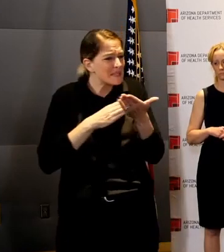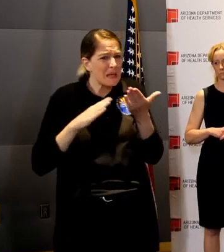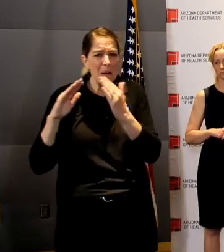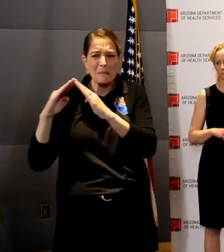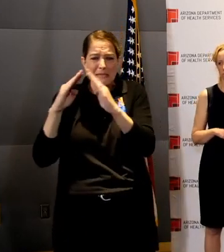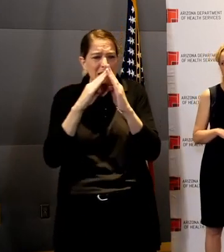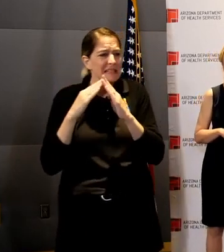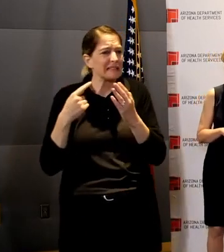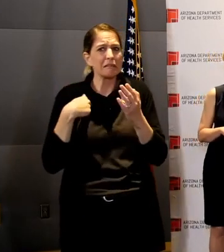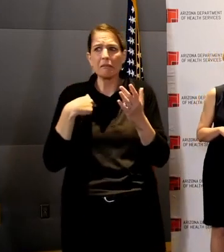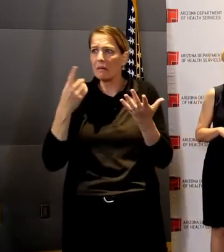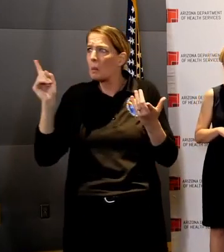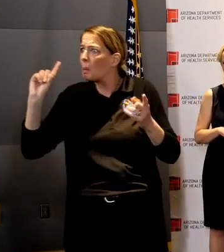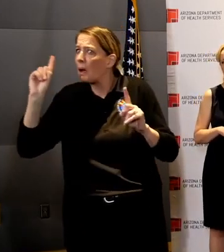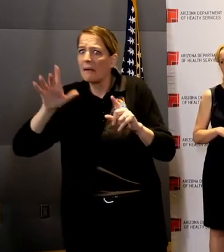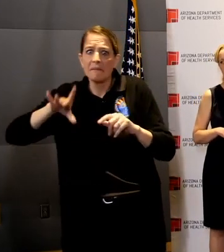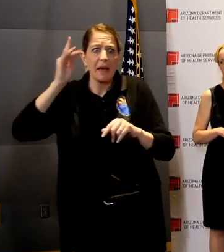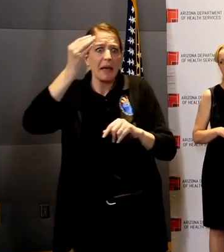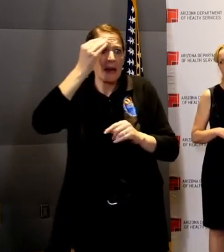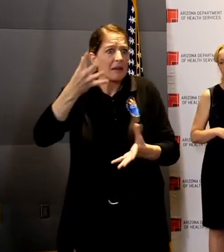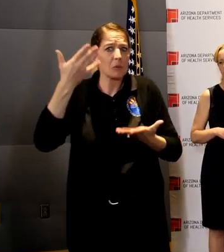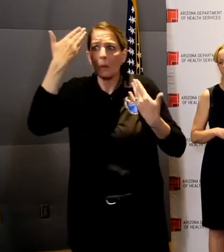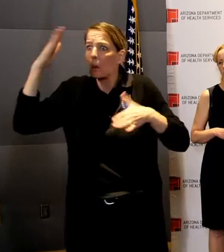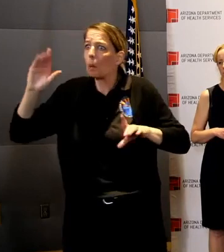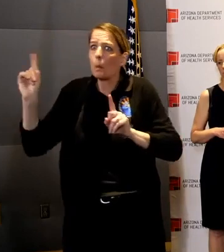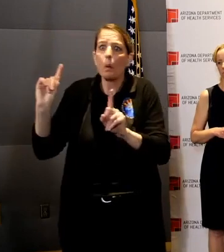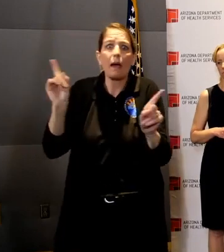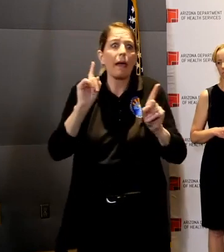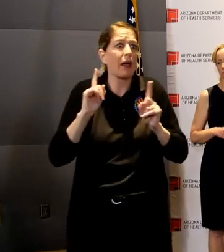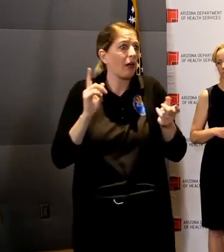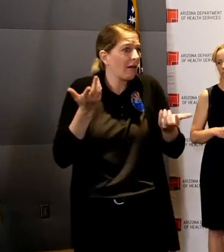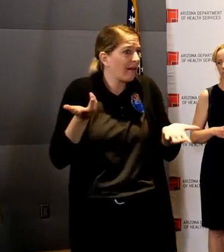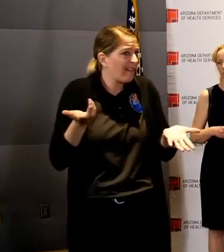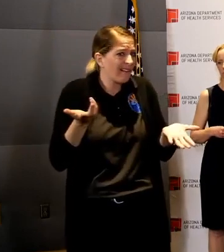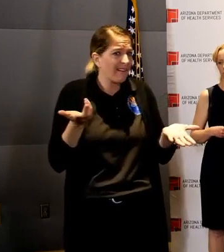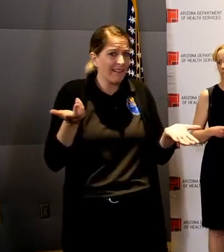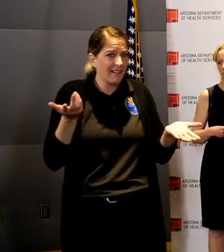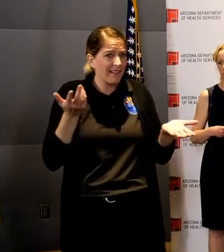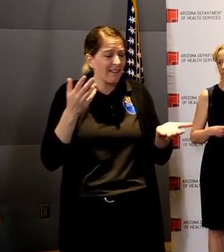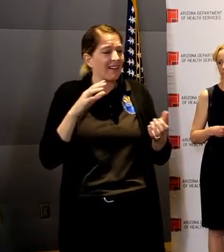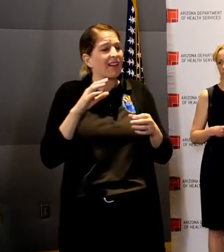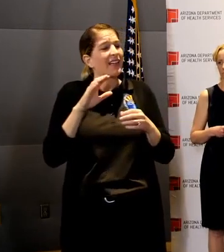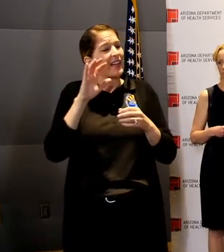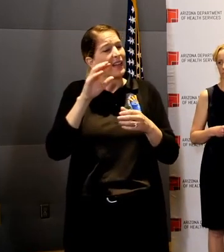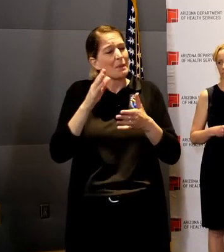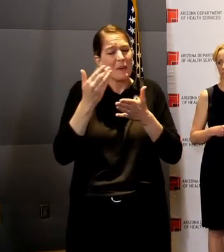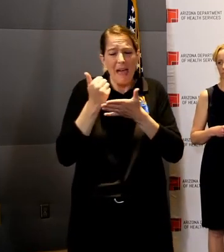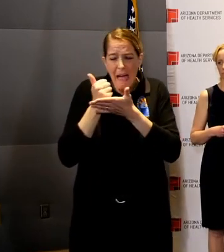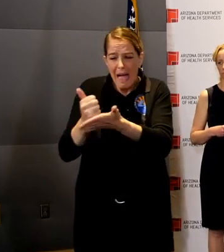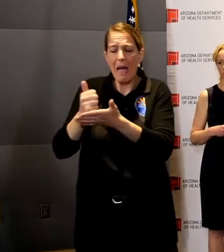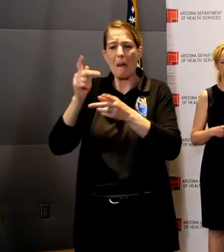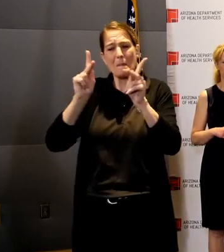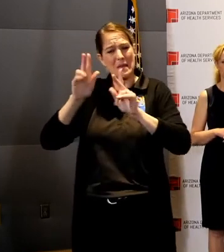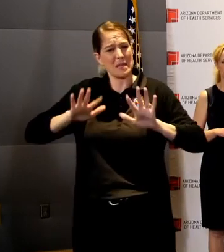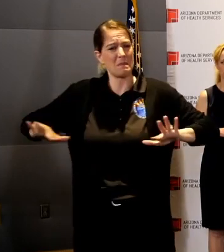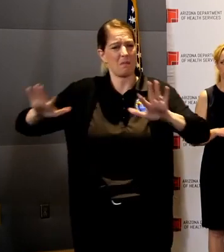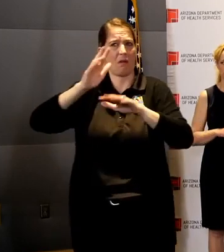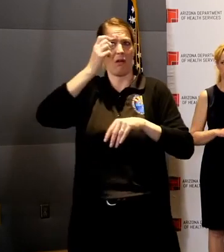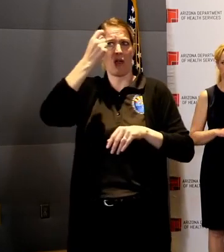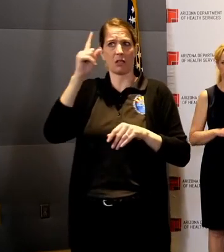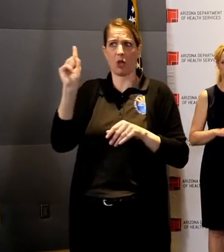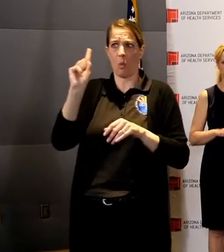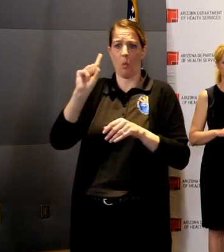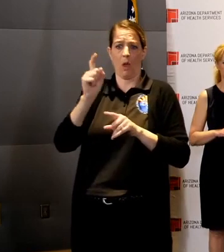more transparency and seeing the list of where these people are. Wouldn't that help the public understand where the spread is?